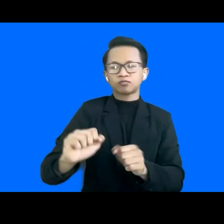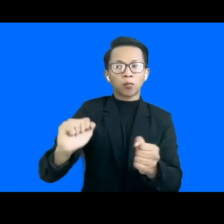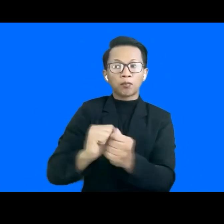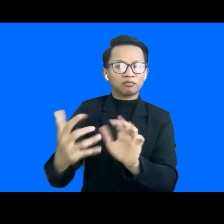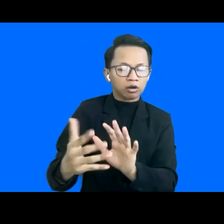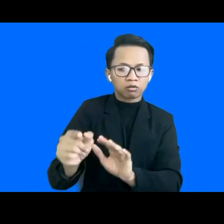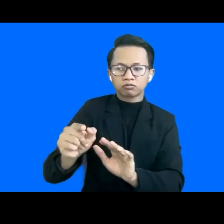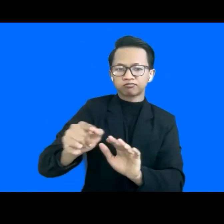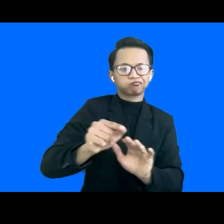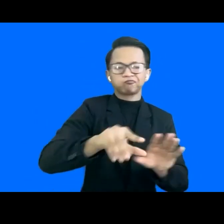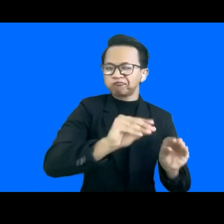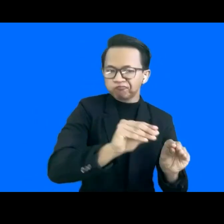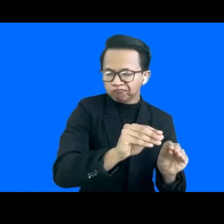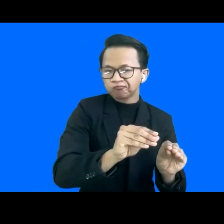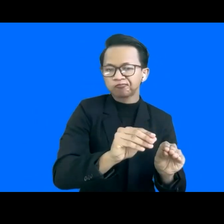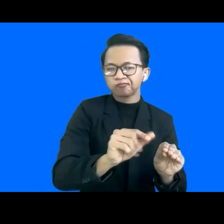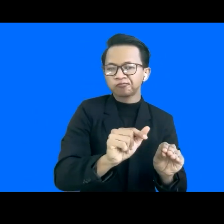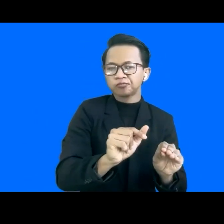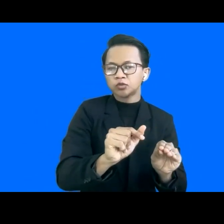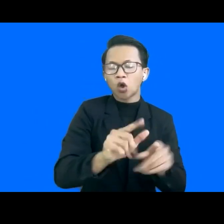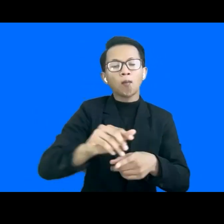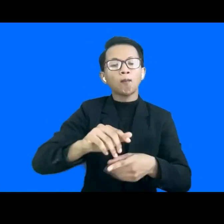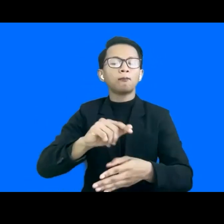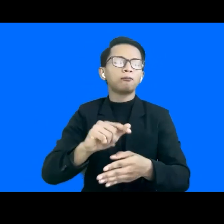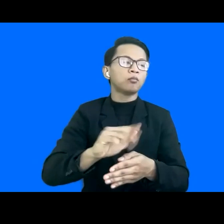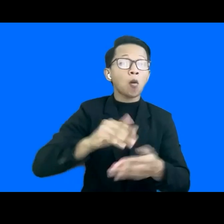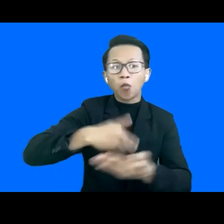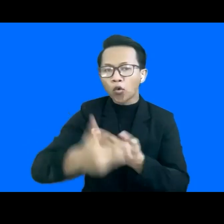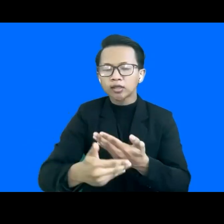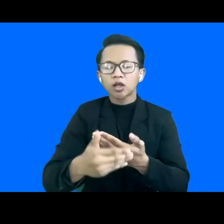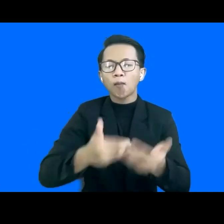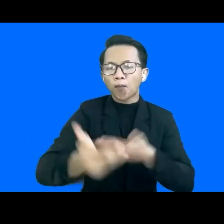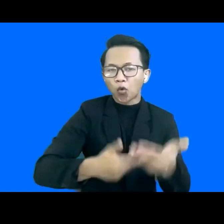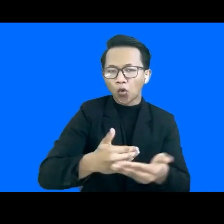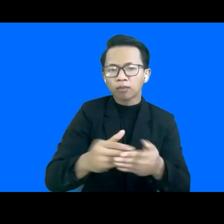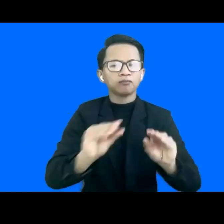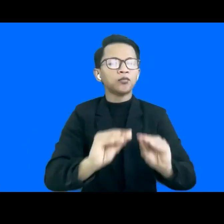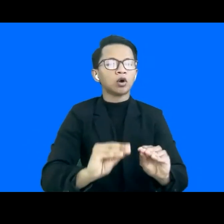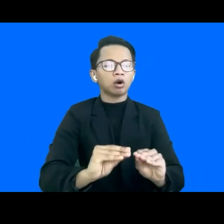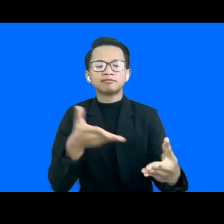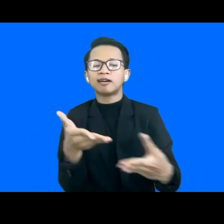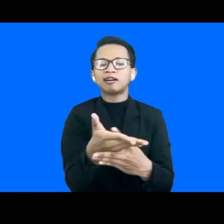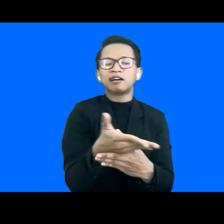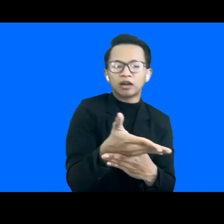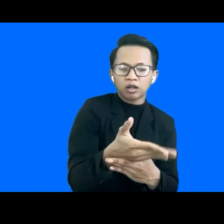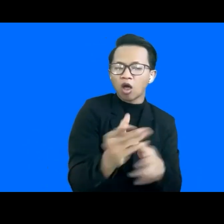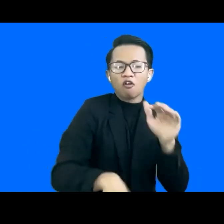also the tools of that learning should be accessible and usable for people with disabilities.